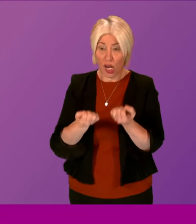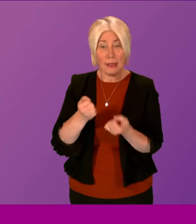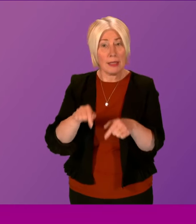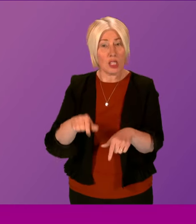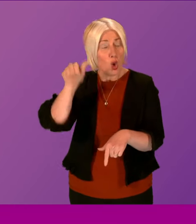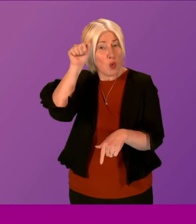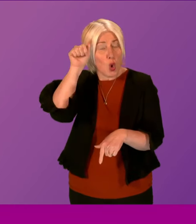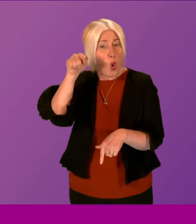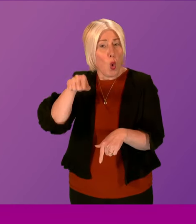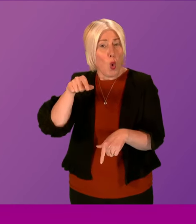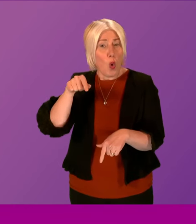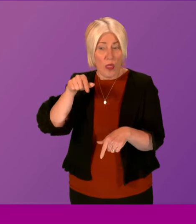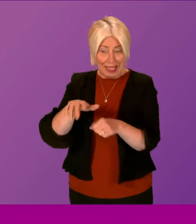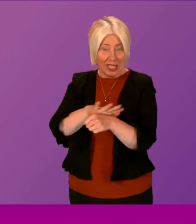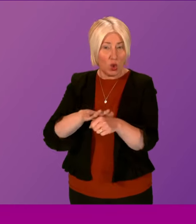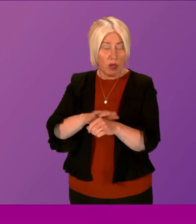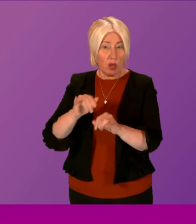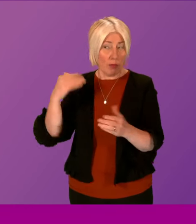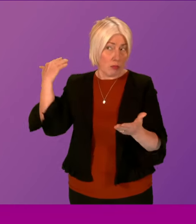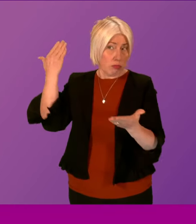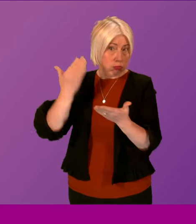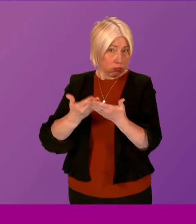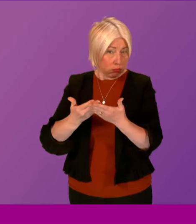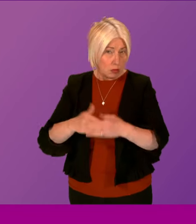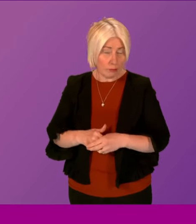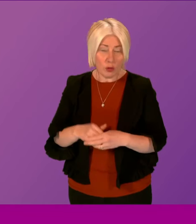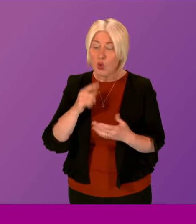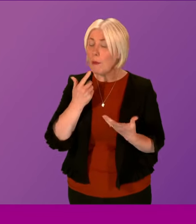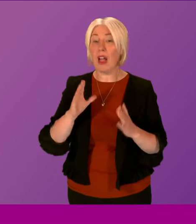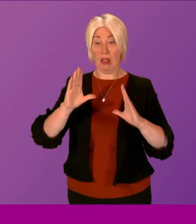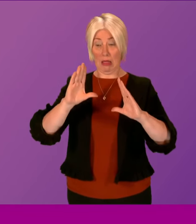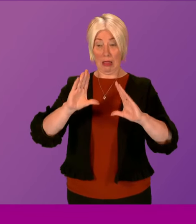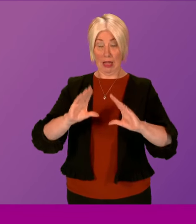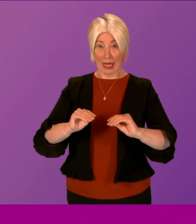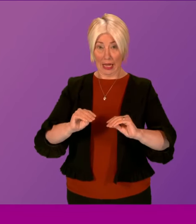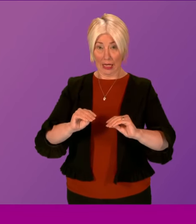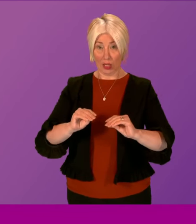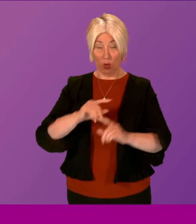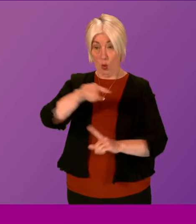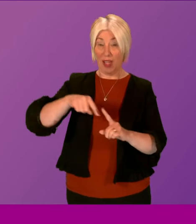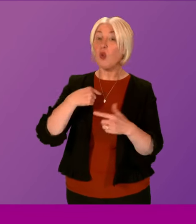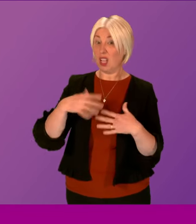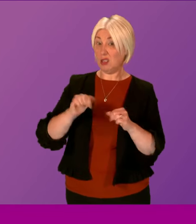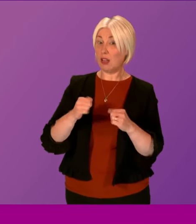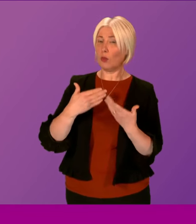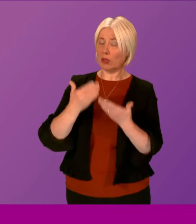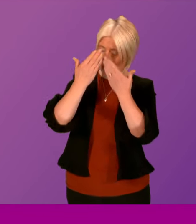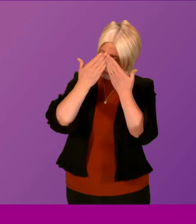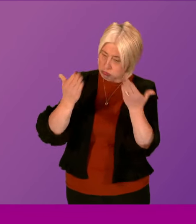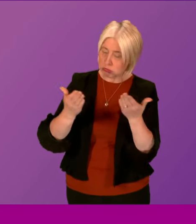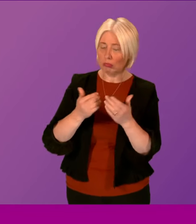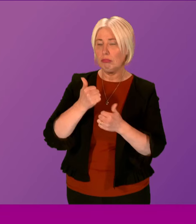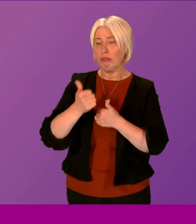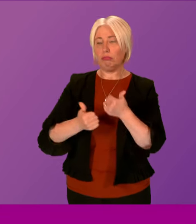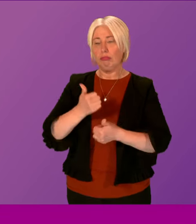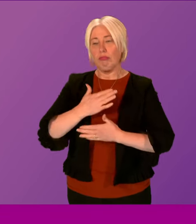of this case. So I will perhaps end Planning Officer where I started, which is paying tribute to Margaret Caldwell